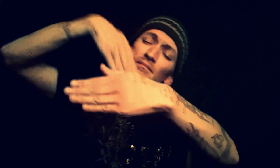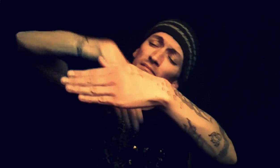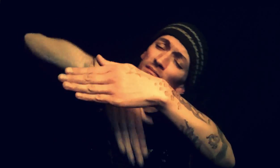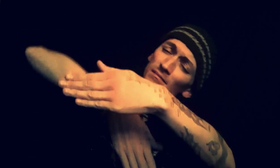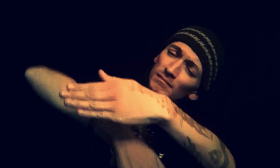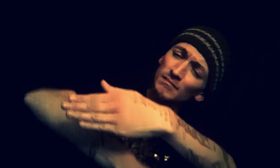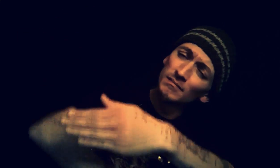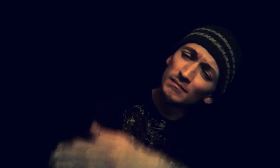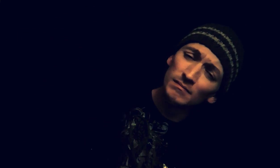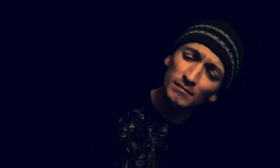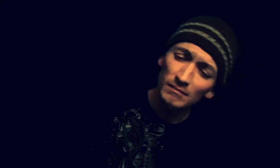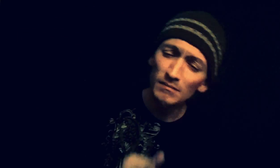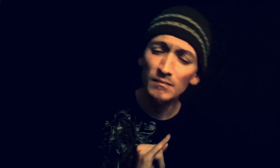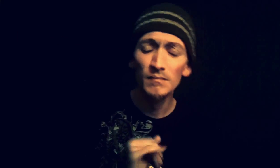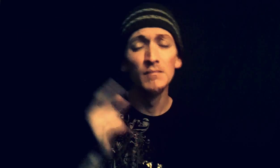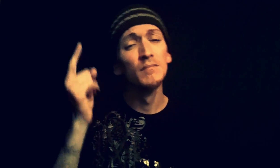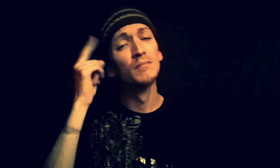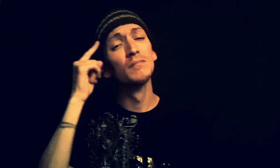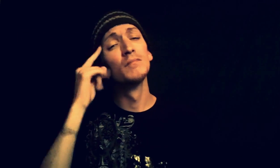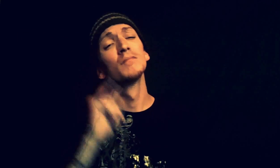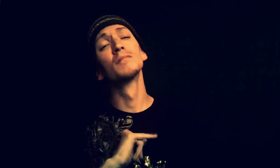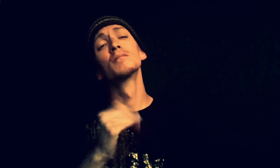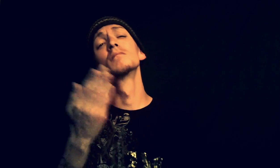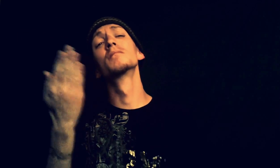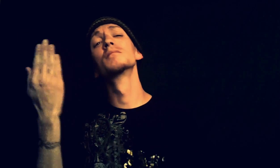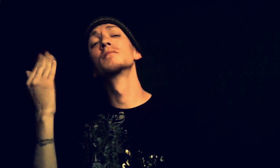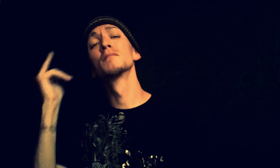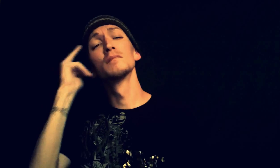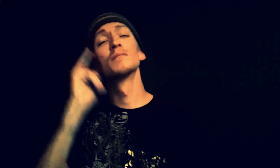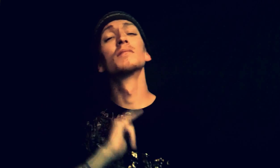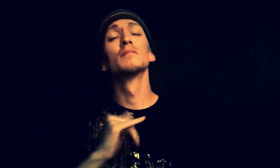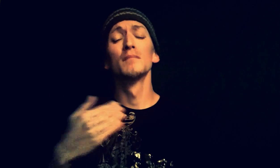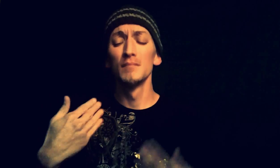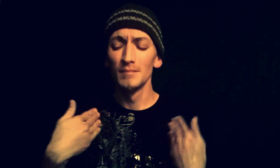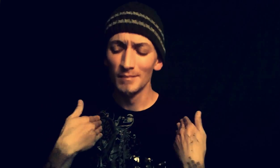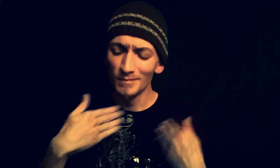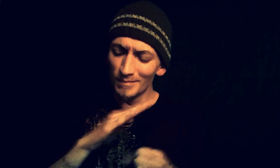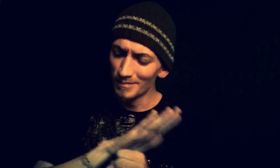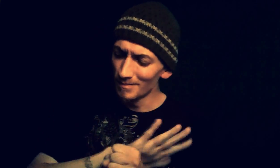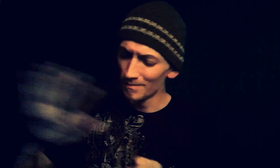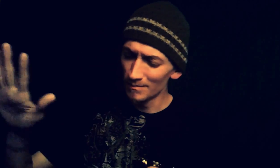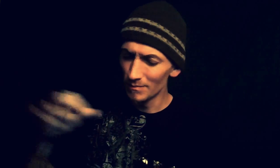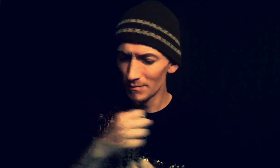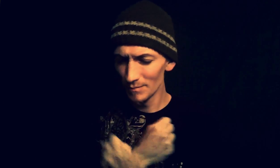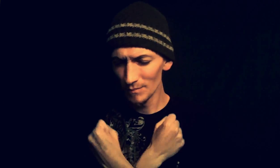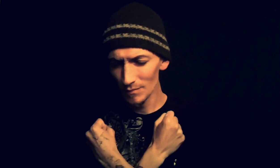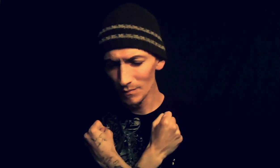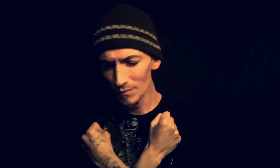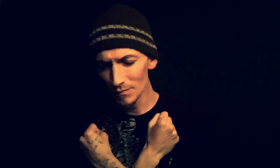deeper than I thought I was If I have enough love